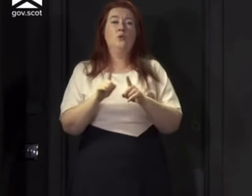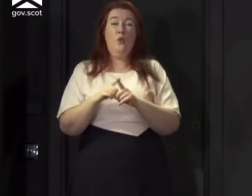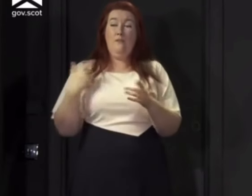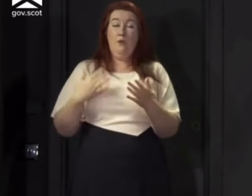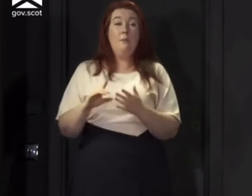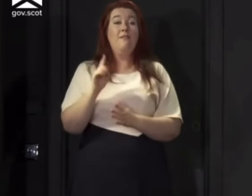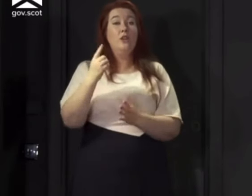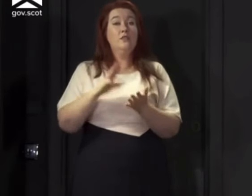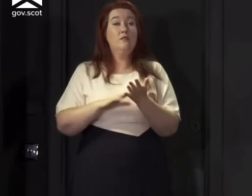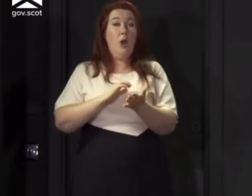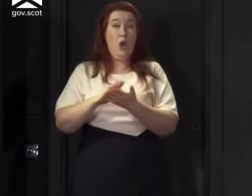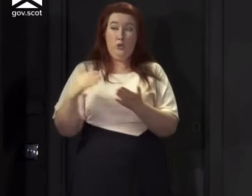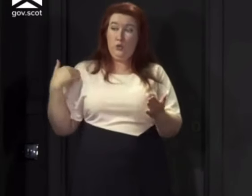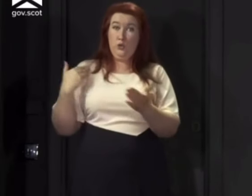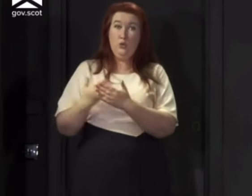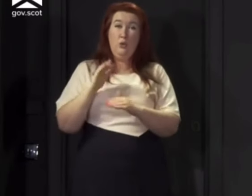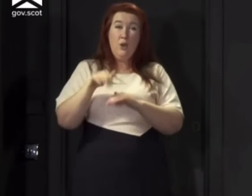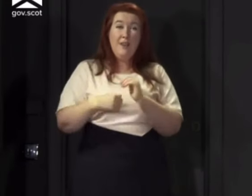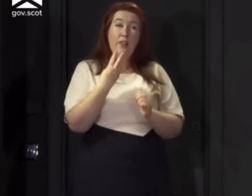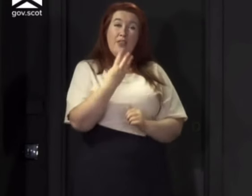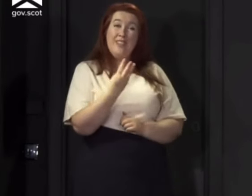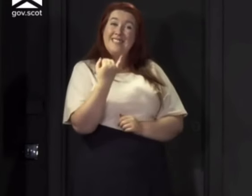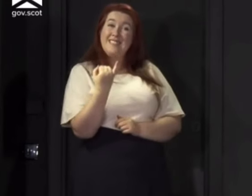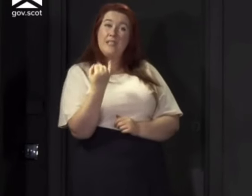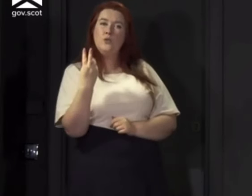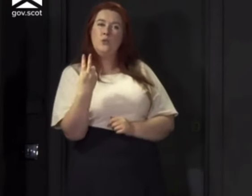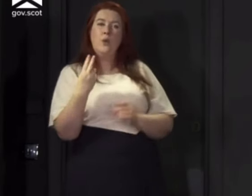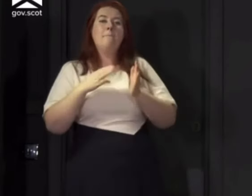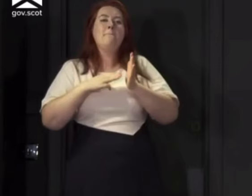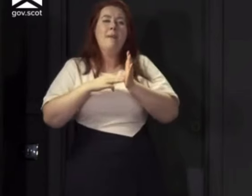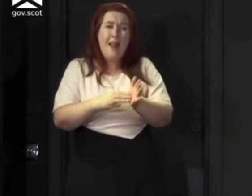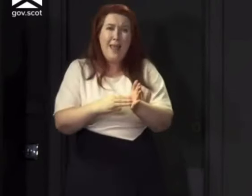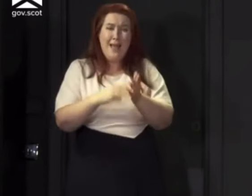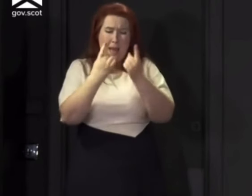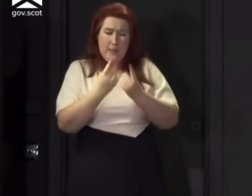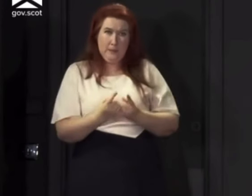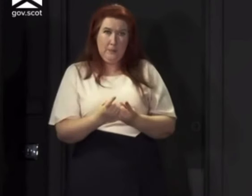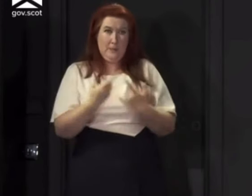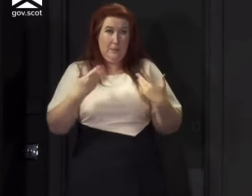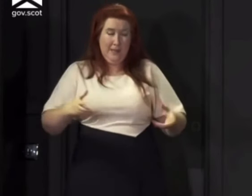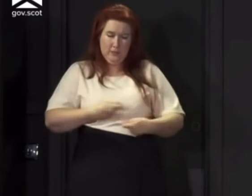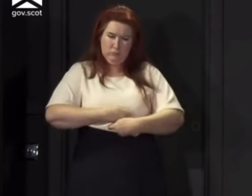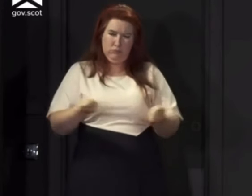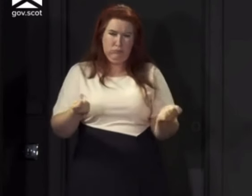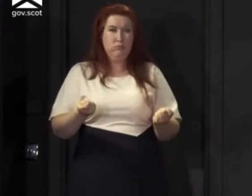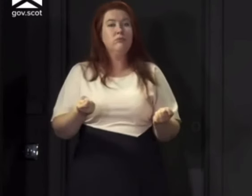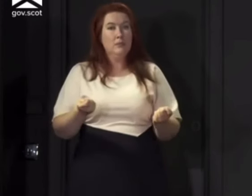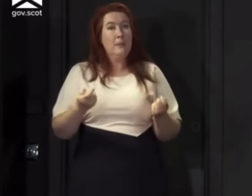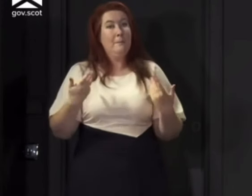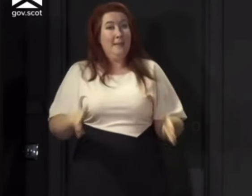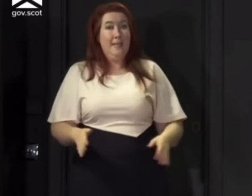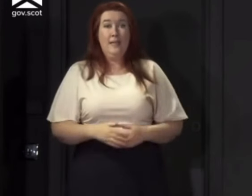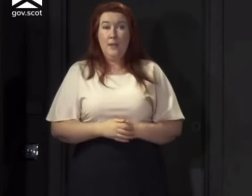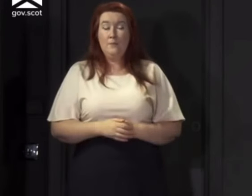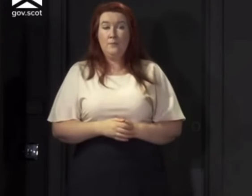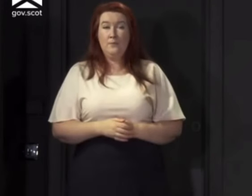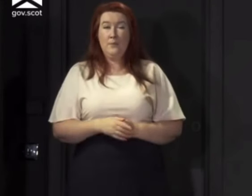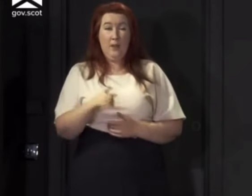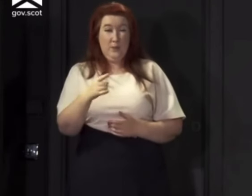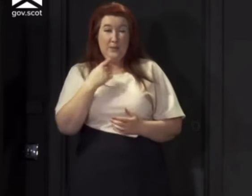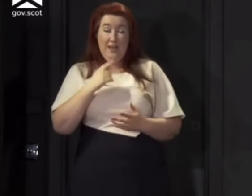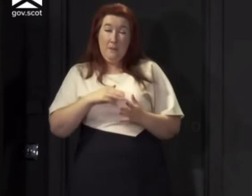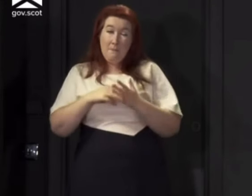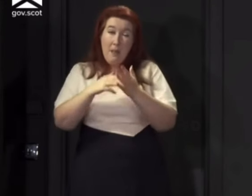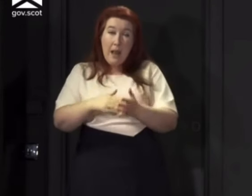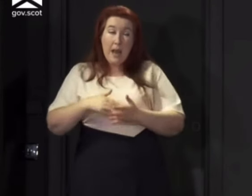virus has not went away. We're still having to make sure that we're washing our hands and I want to reiterate about the hard surfaces. Now, if you